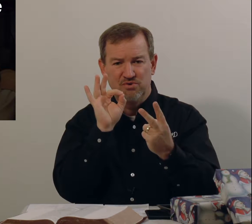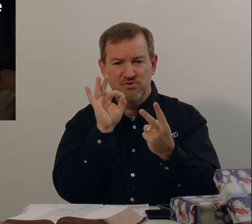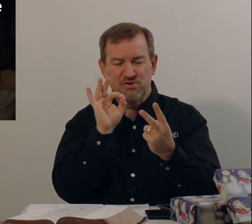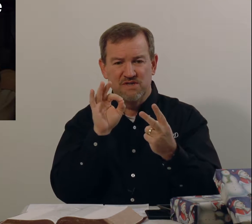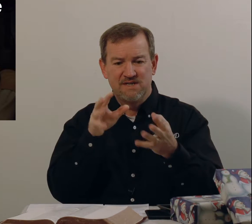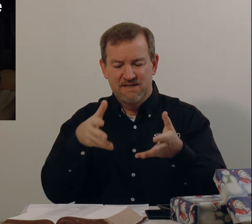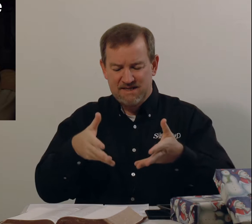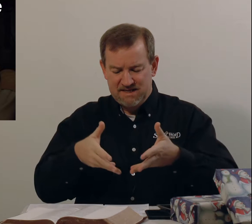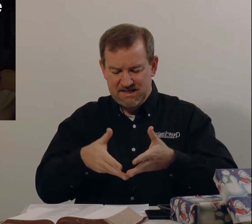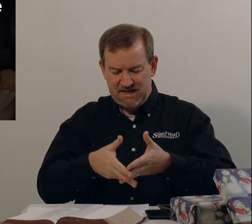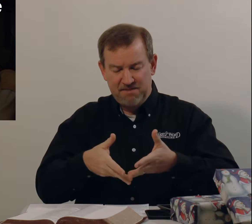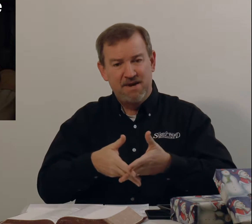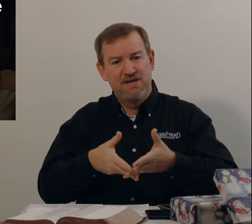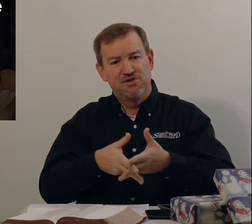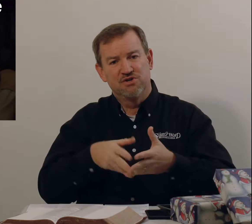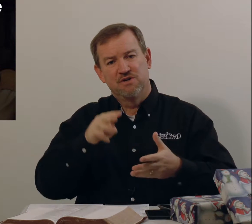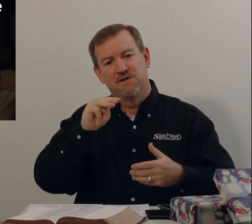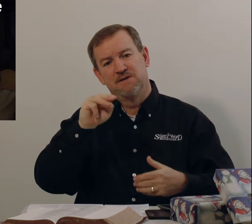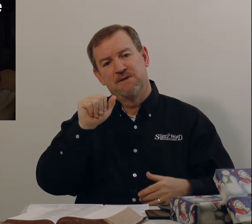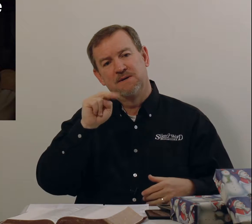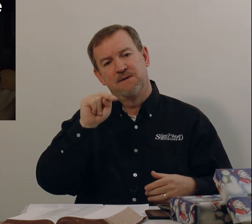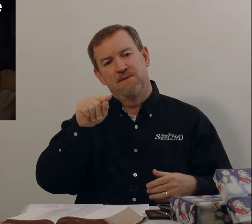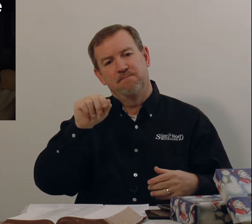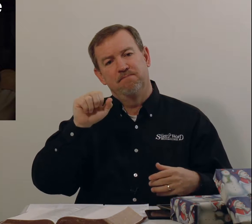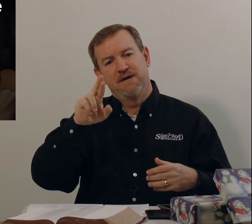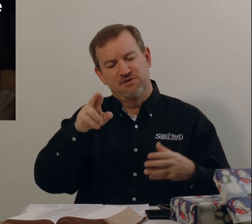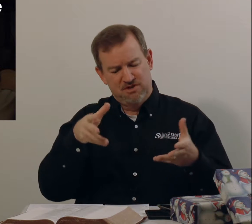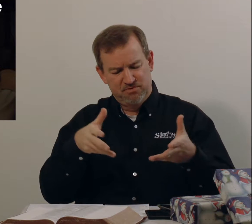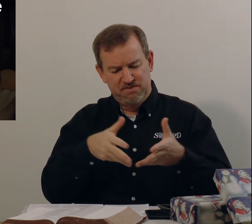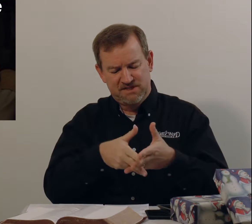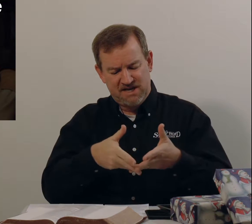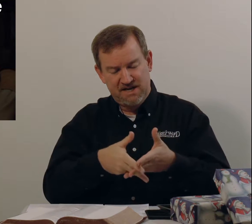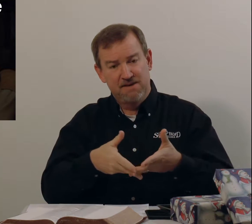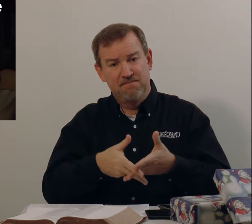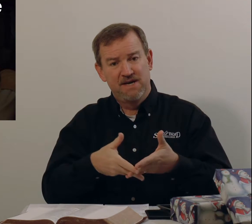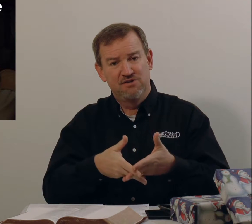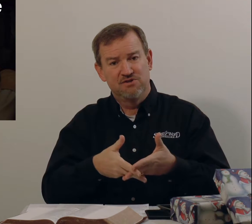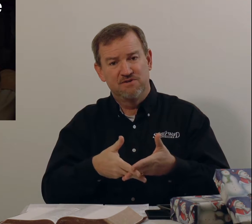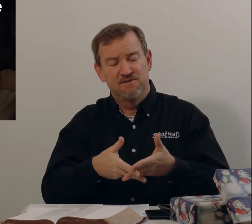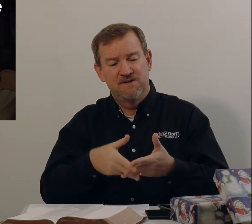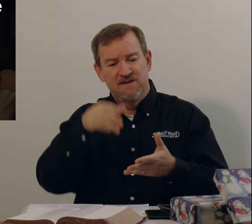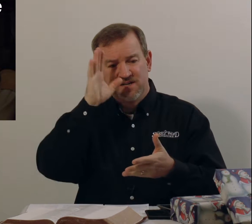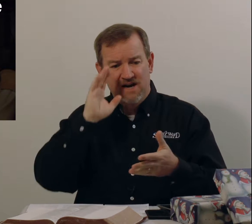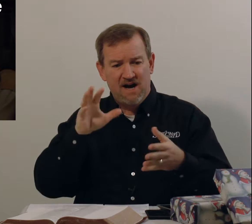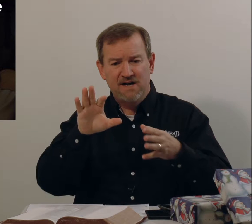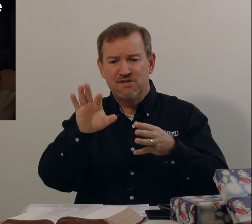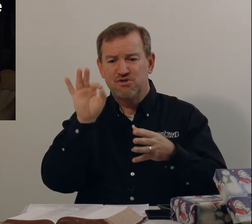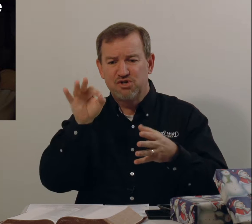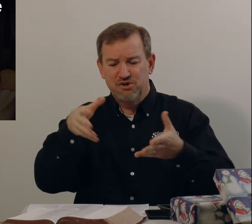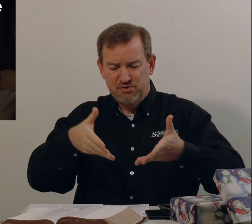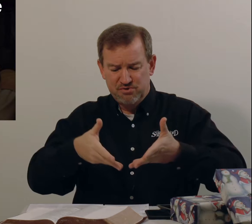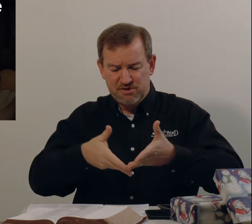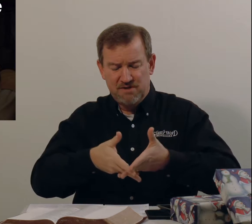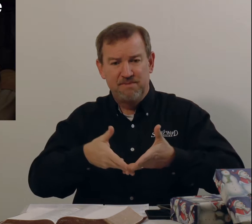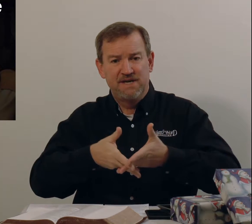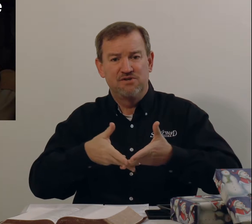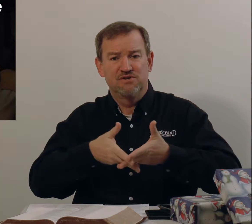a manger. I'm going to be signing manger. God chose a manger.